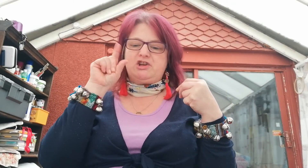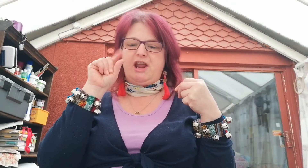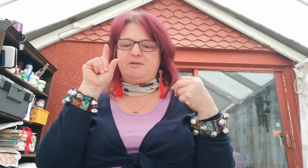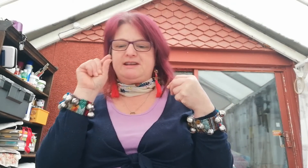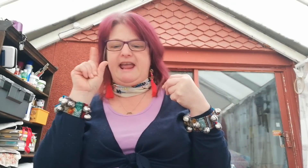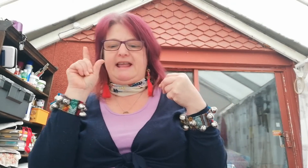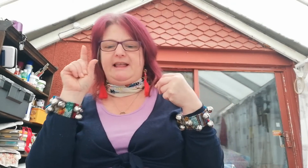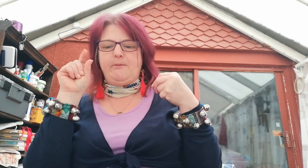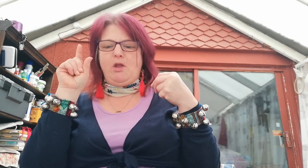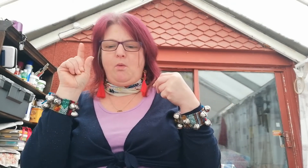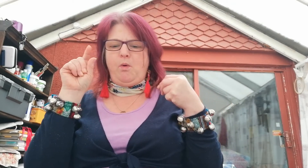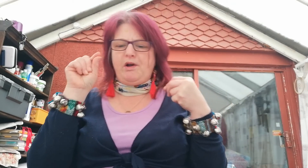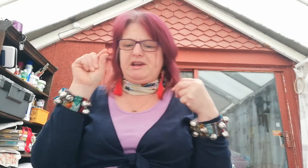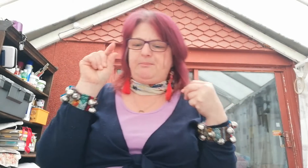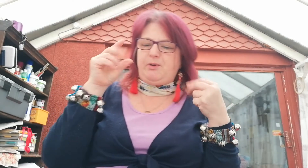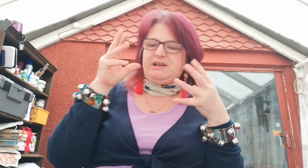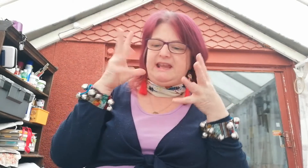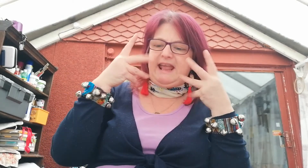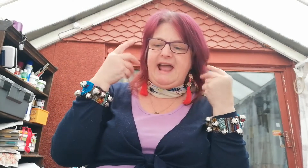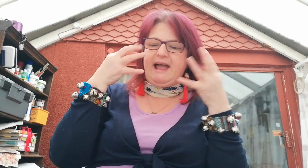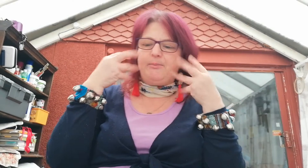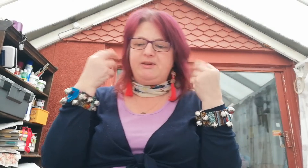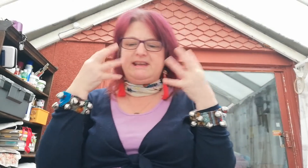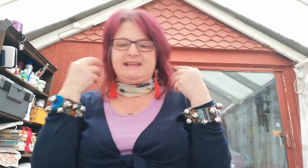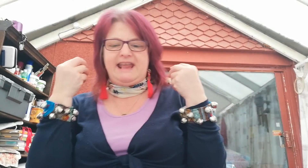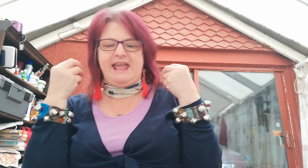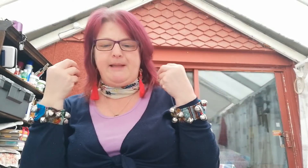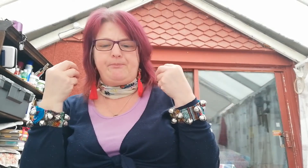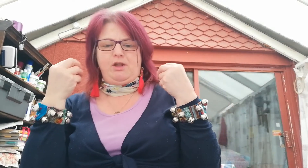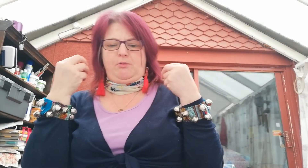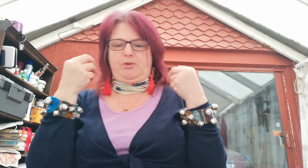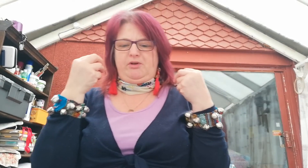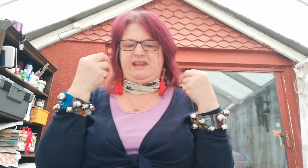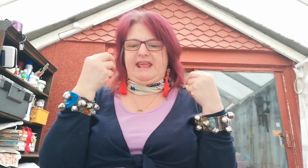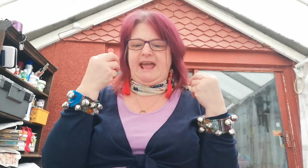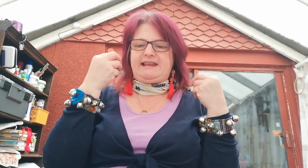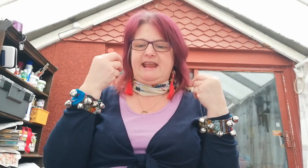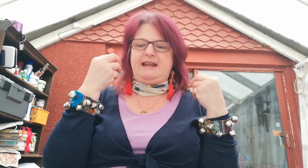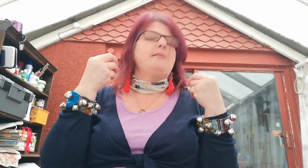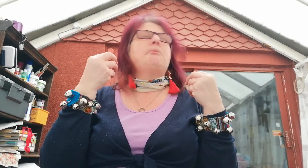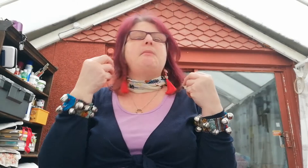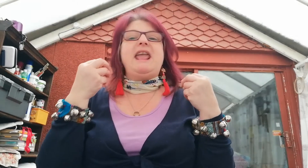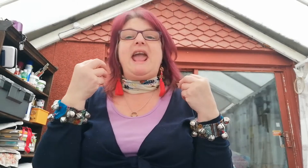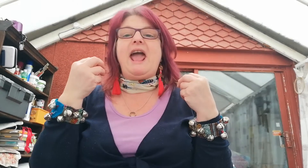chirped and sang, what did Pussycat say? Pussycat said, meow!